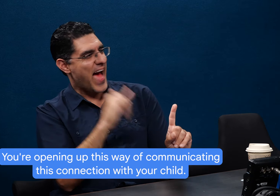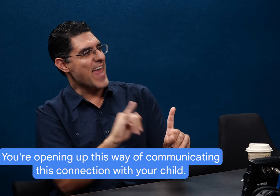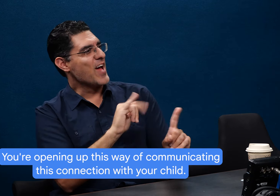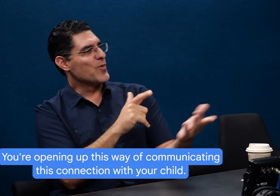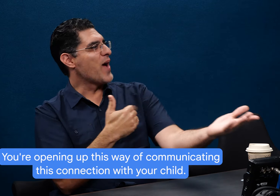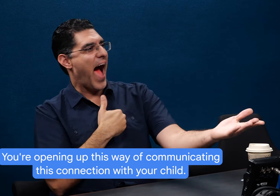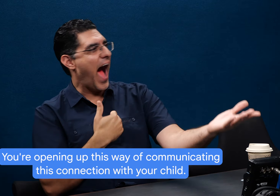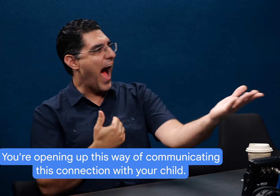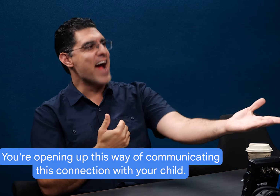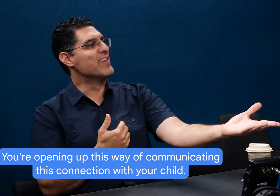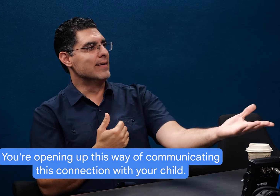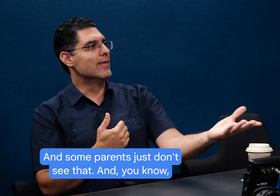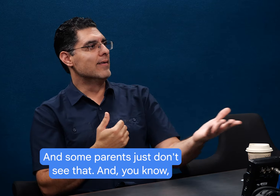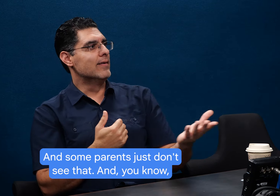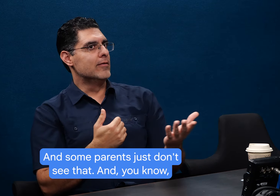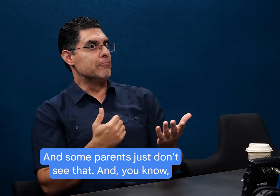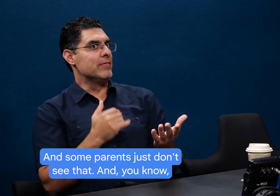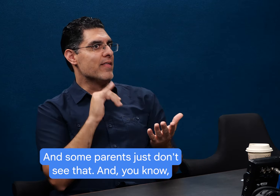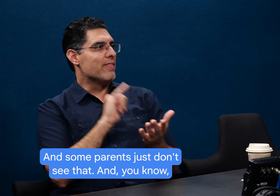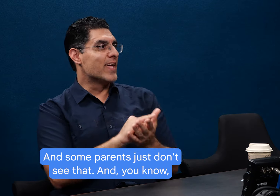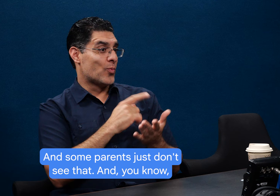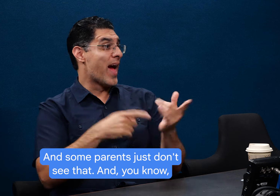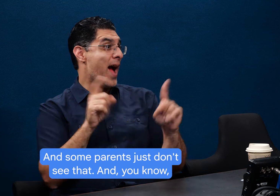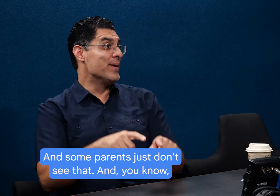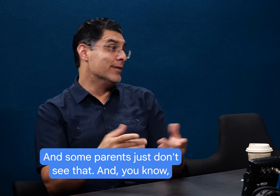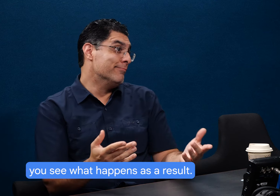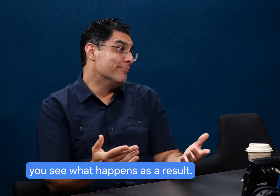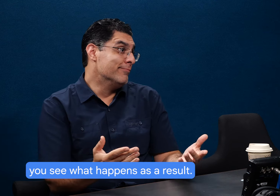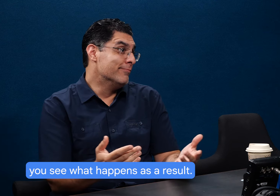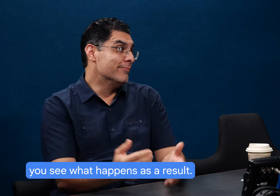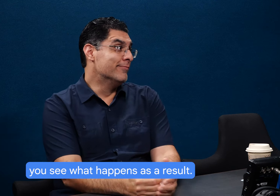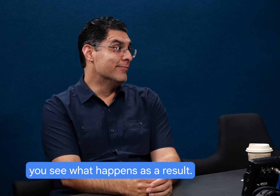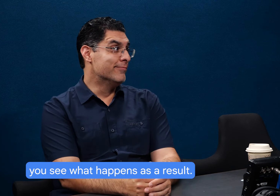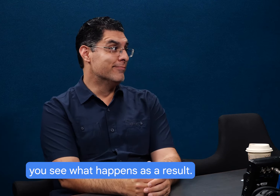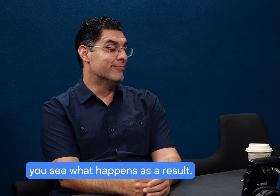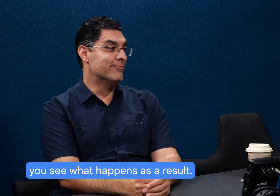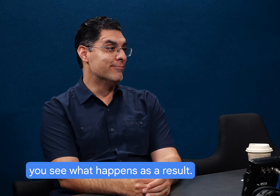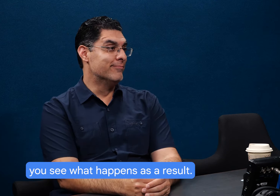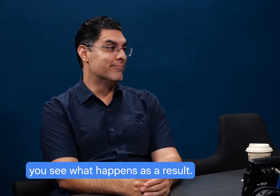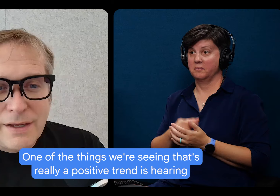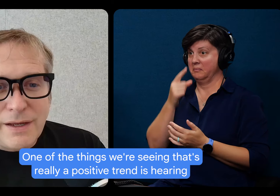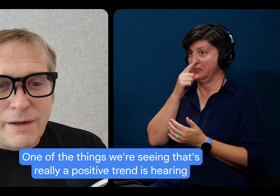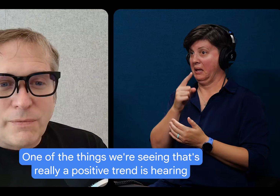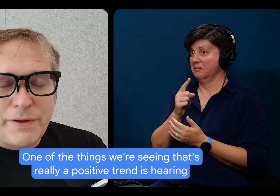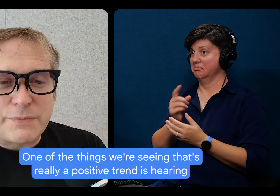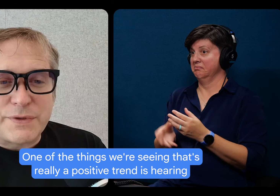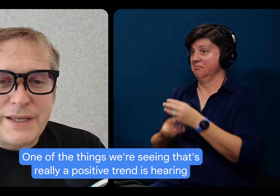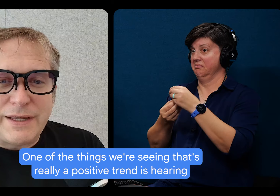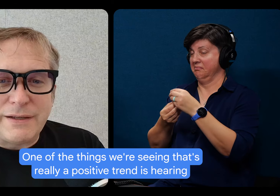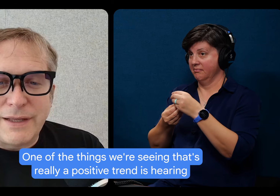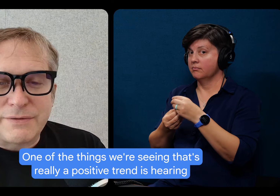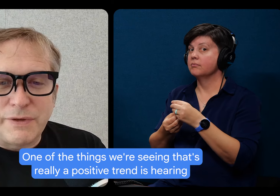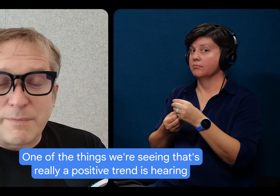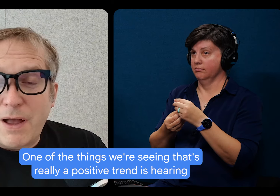communicating this connection with your child. And some parents just don't see that, and, you know, you see what happens as a result. One of things we're